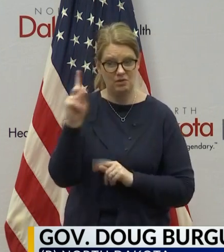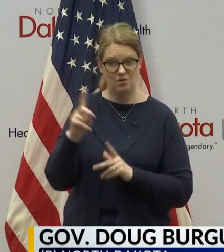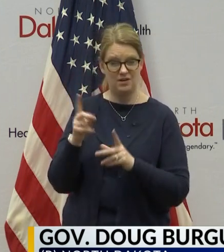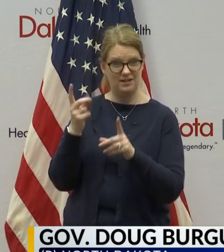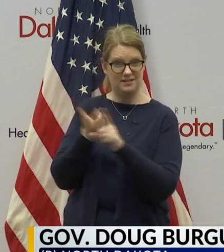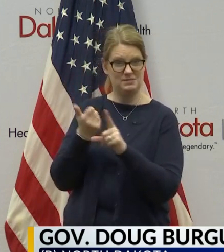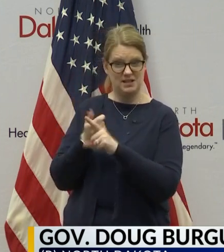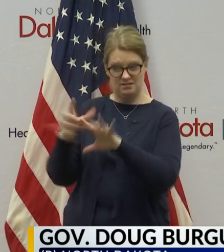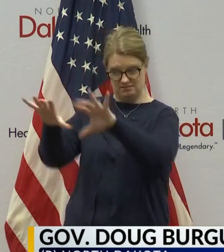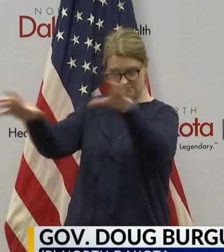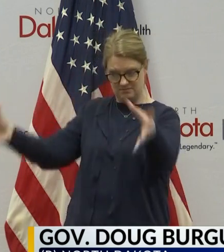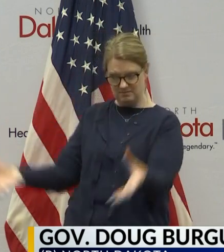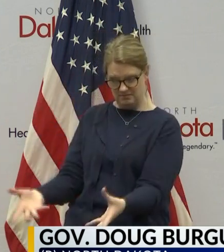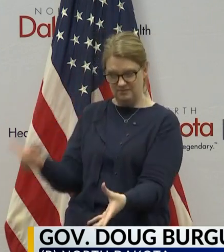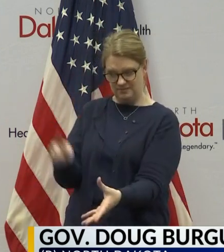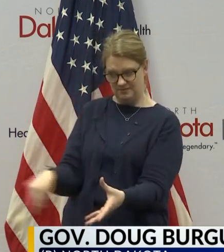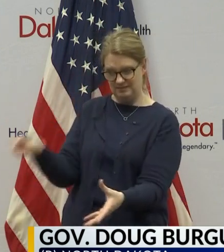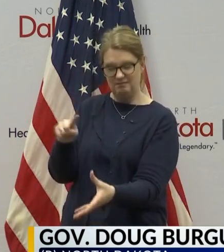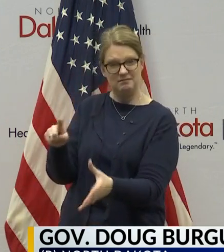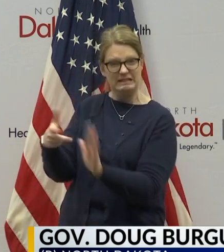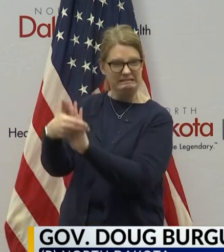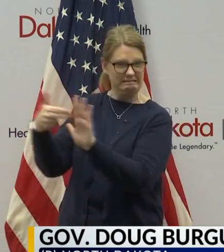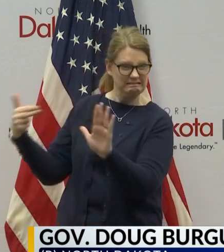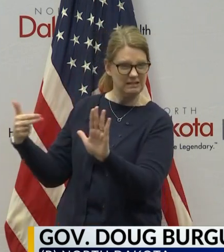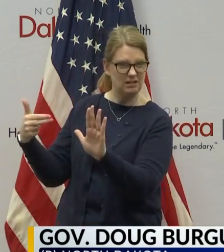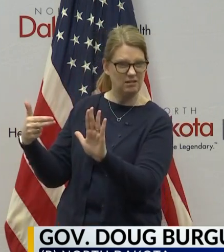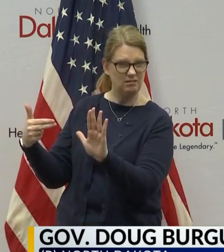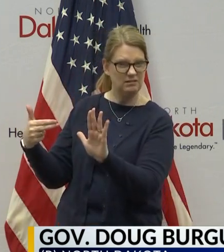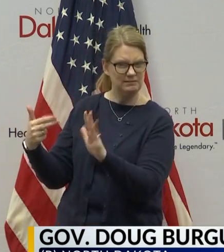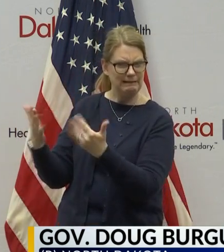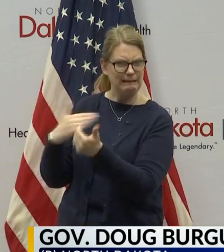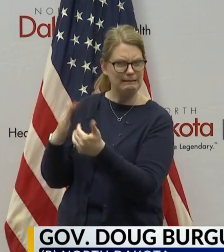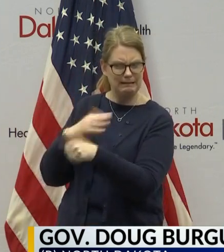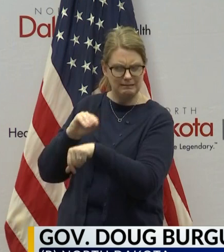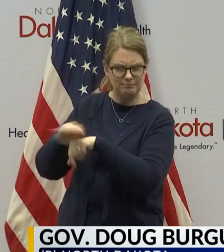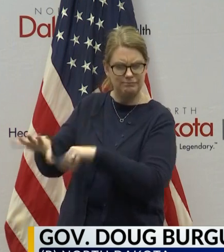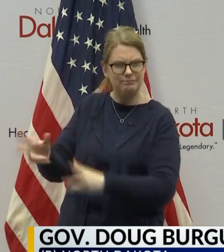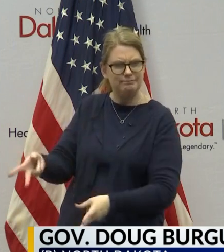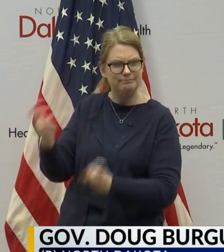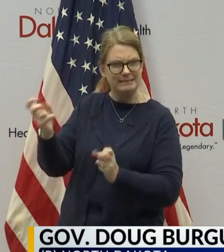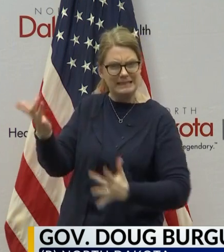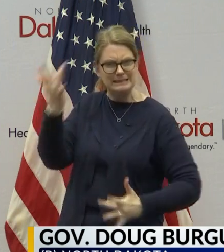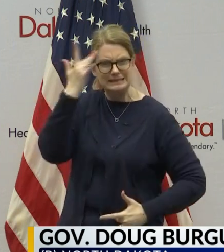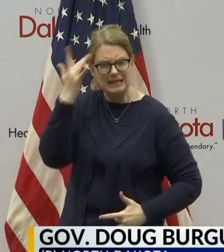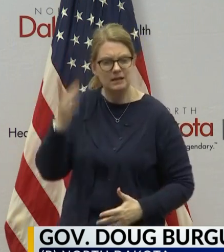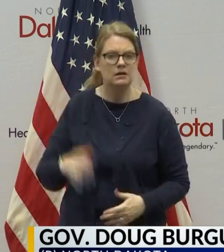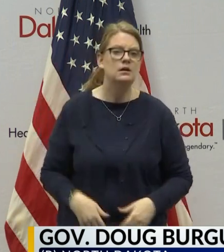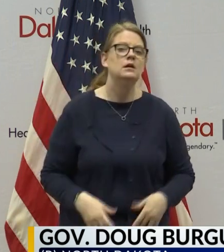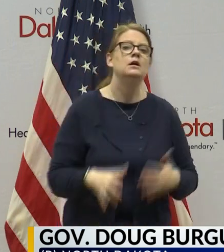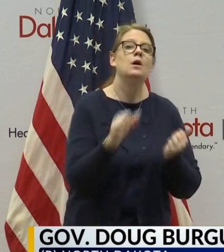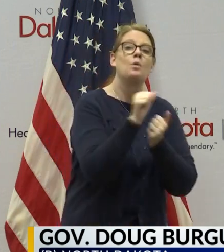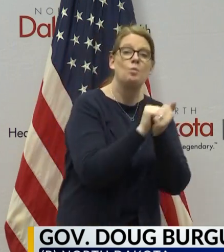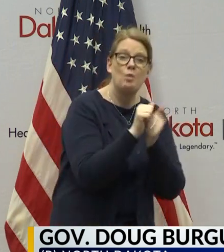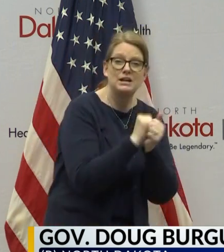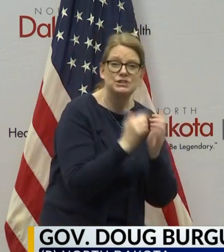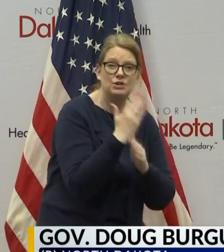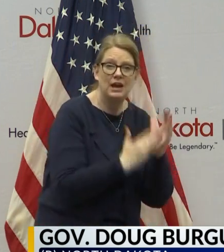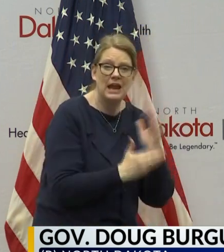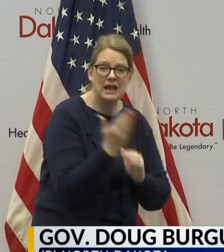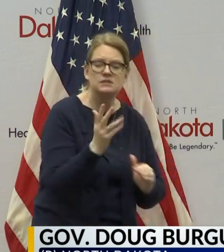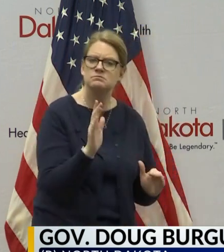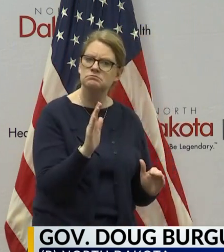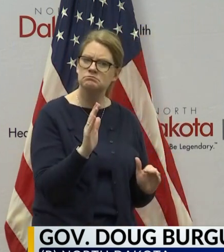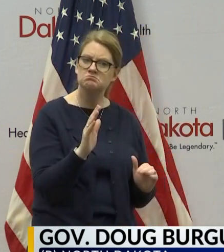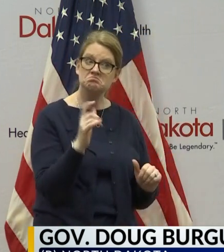into that category of the folks that are considered most vulnerable. Another is washing your hands. Again, I know that people have become